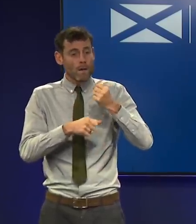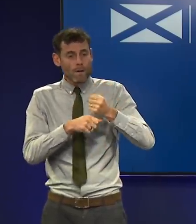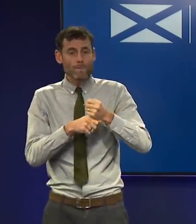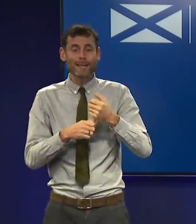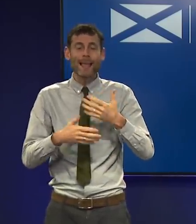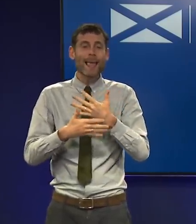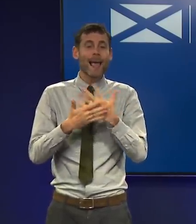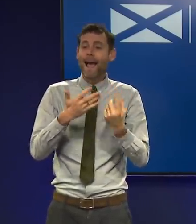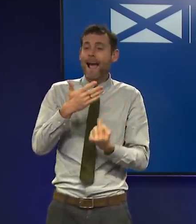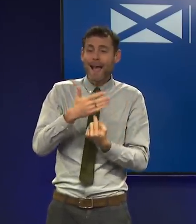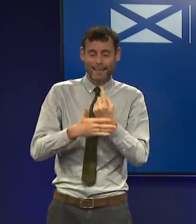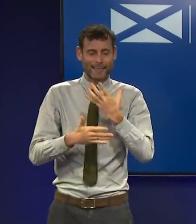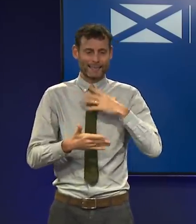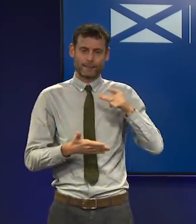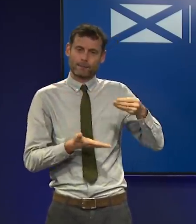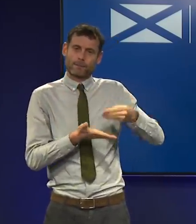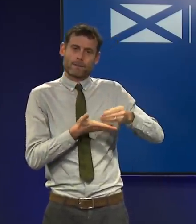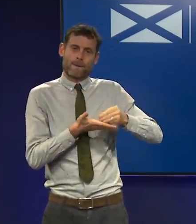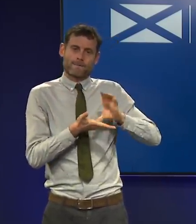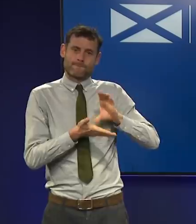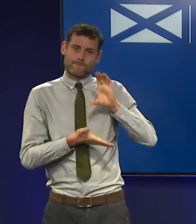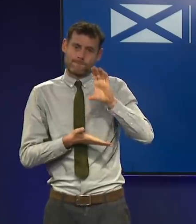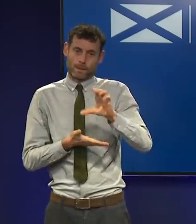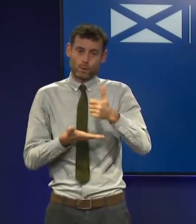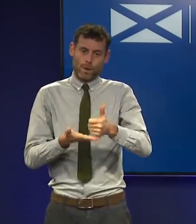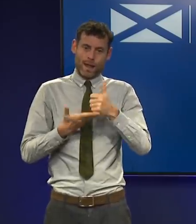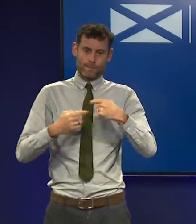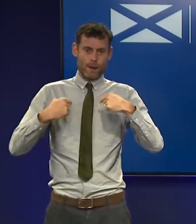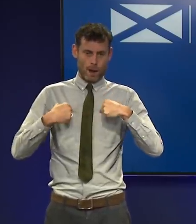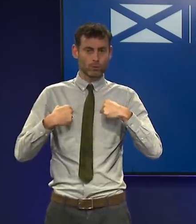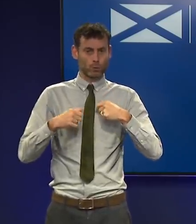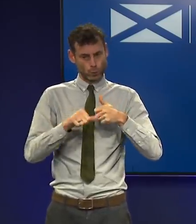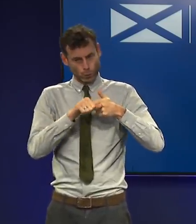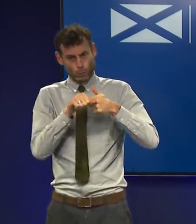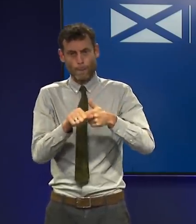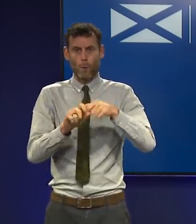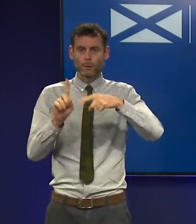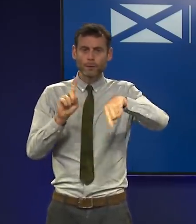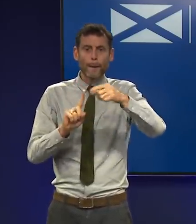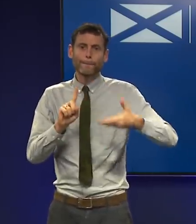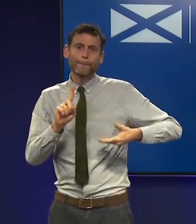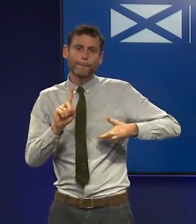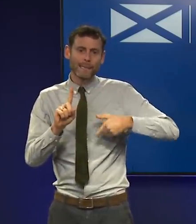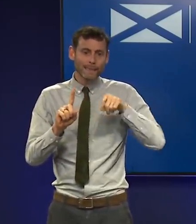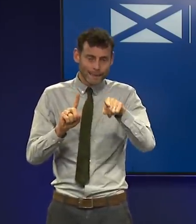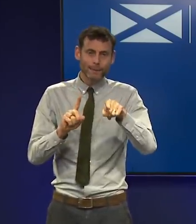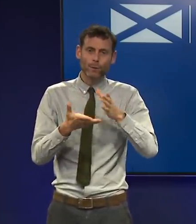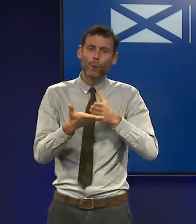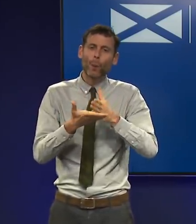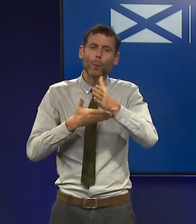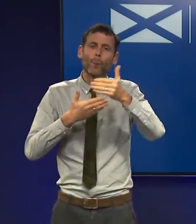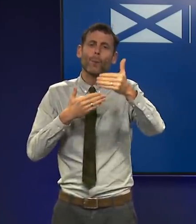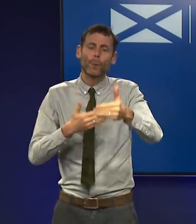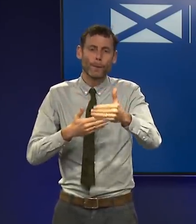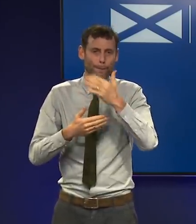necessary, Treasury funding will be available to any of the Four Nations that require to activate business support schemes. Now,